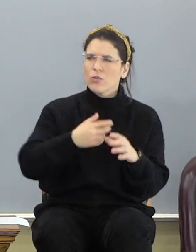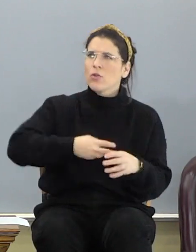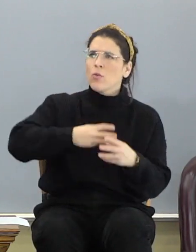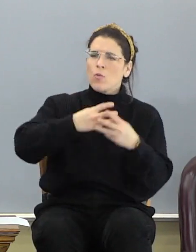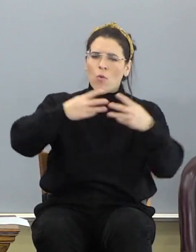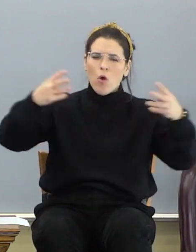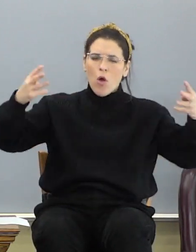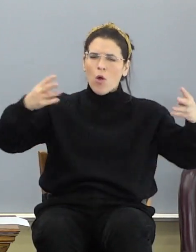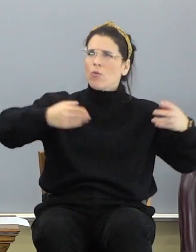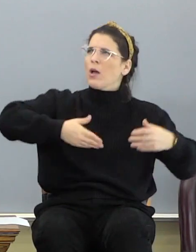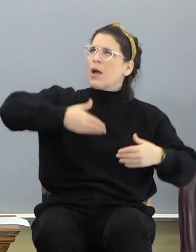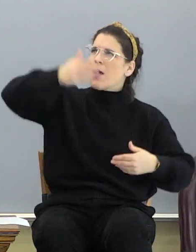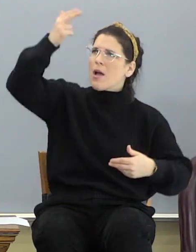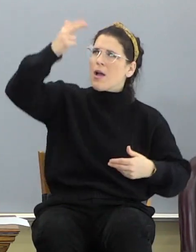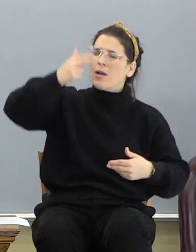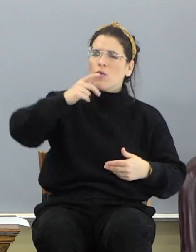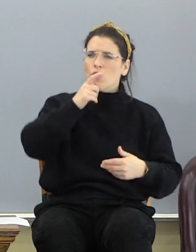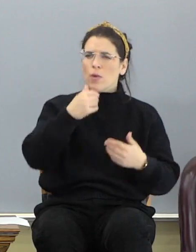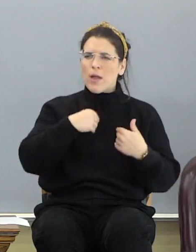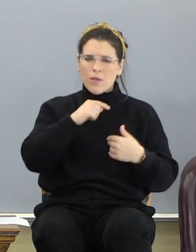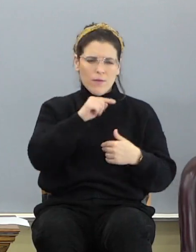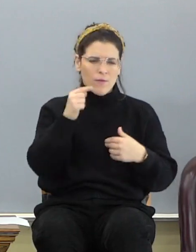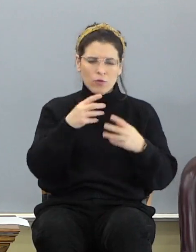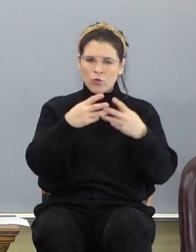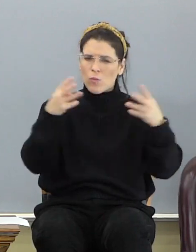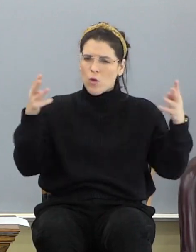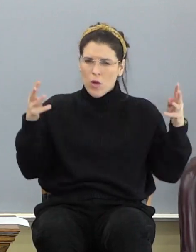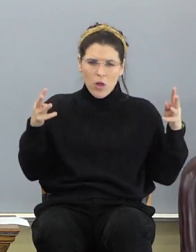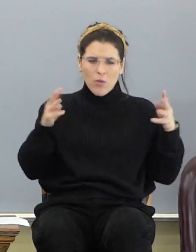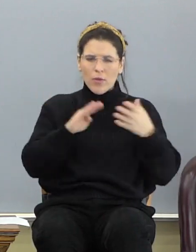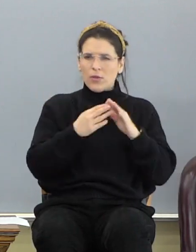You know who had the first wall around the city? It wasn't Trump.